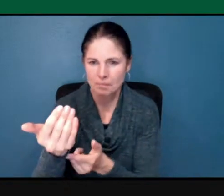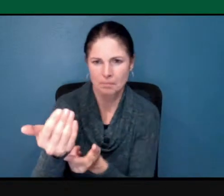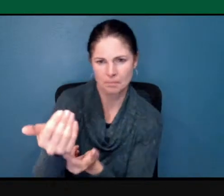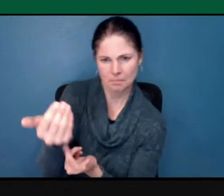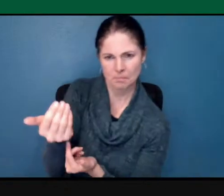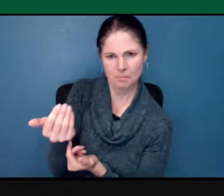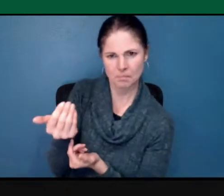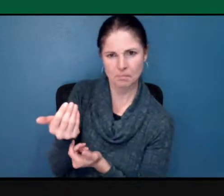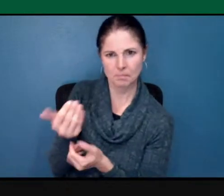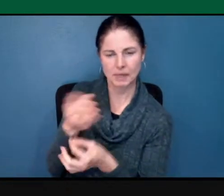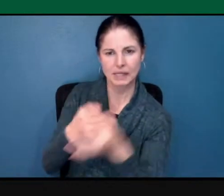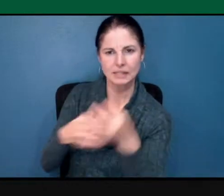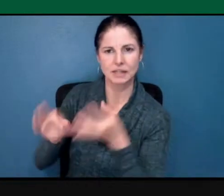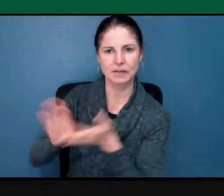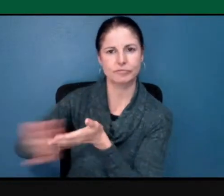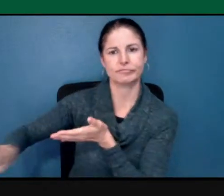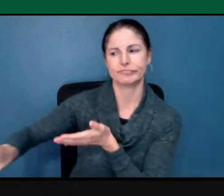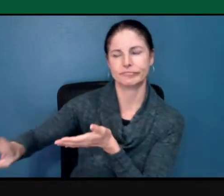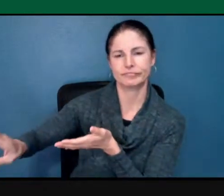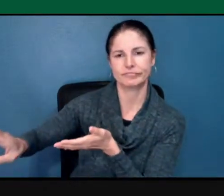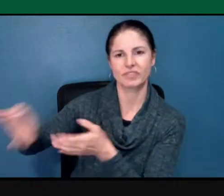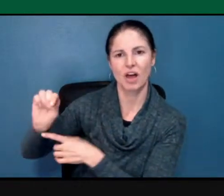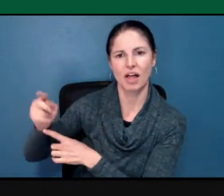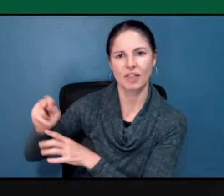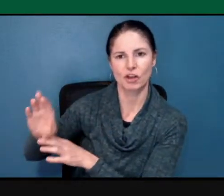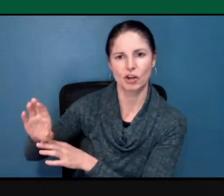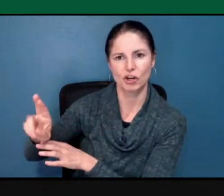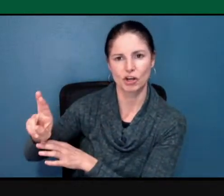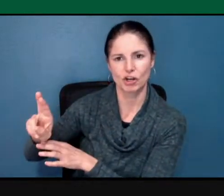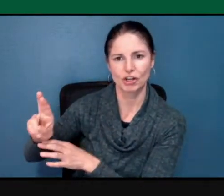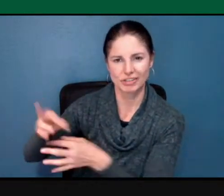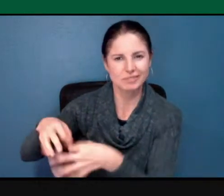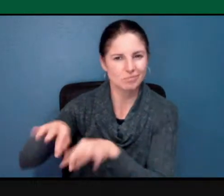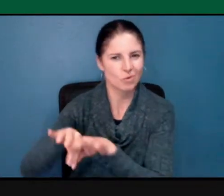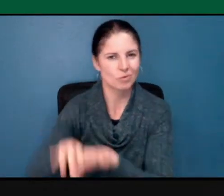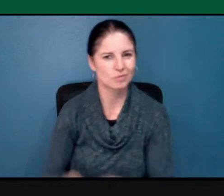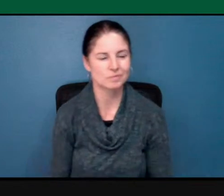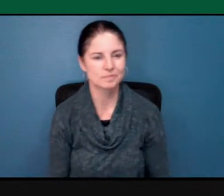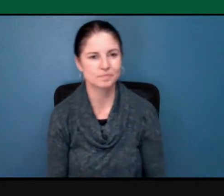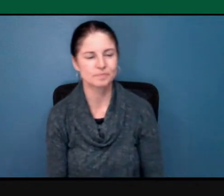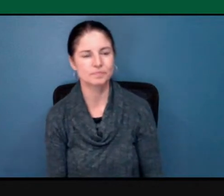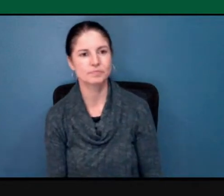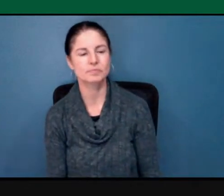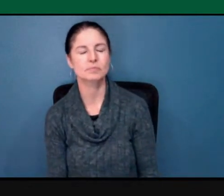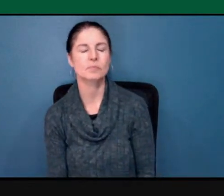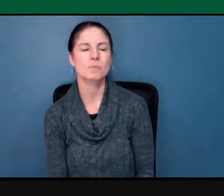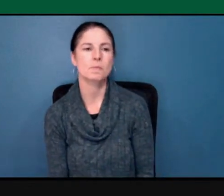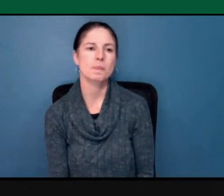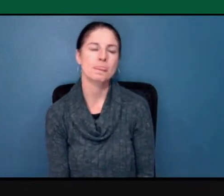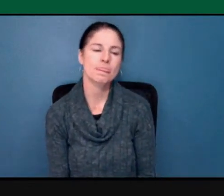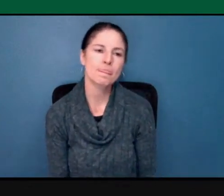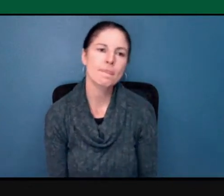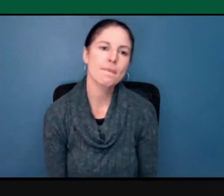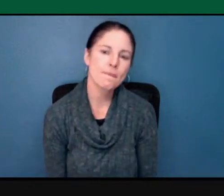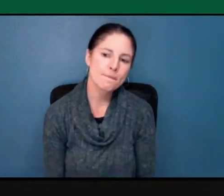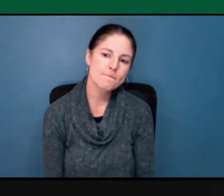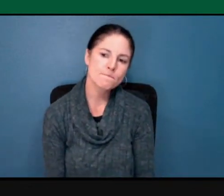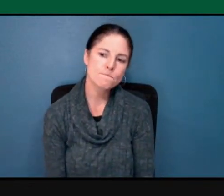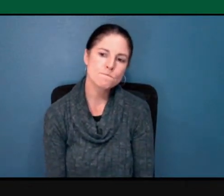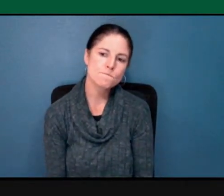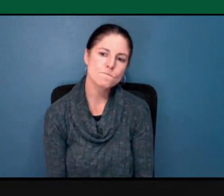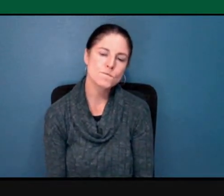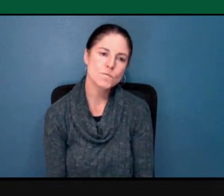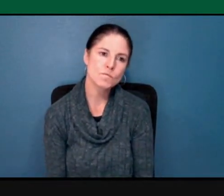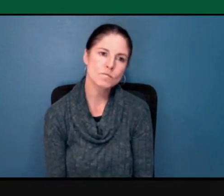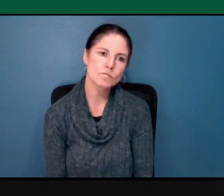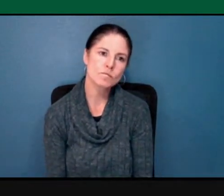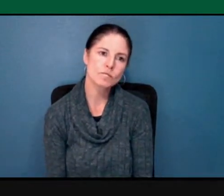I'm going to add a little problem to that because I love what you're talking about. And I realized as I was listening to you, the one little problem